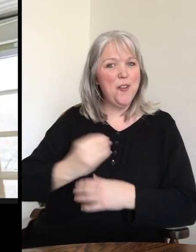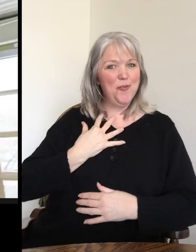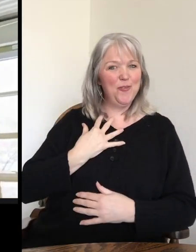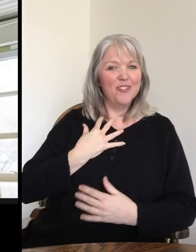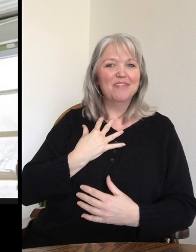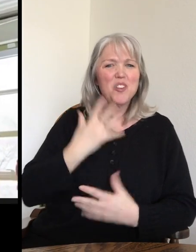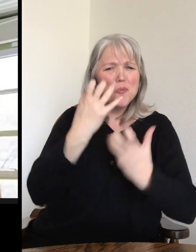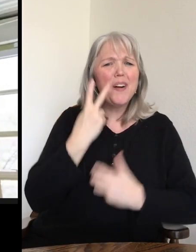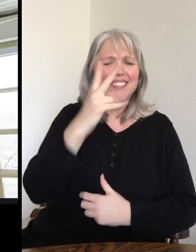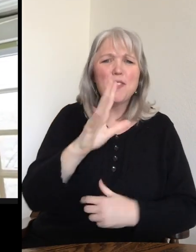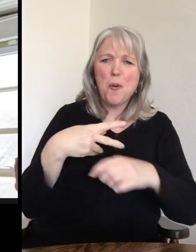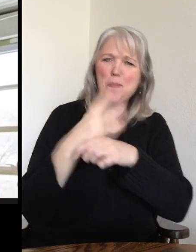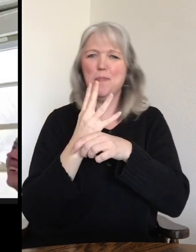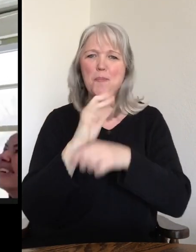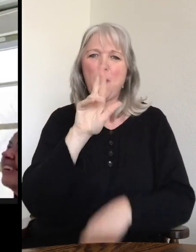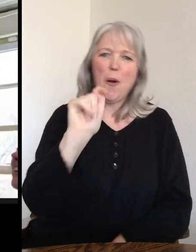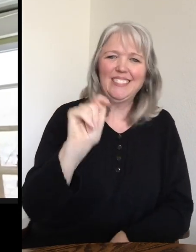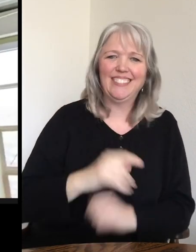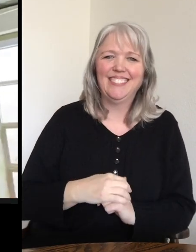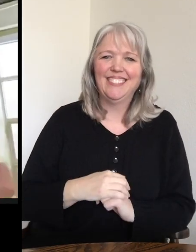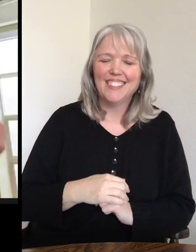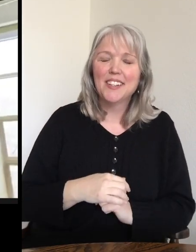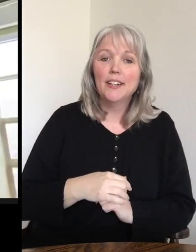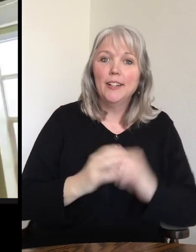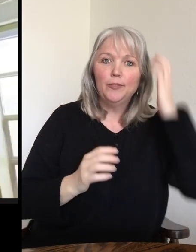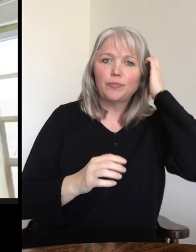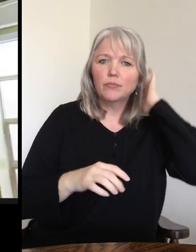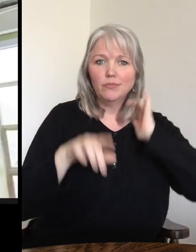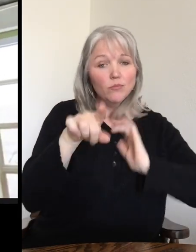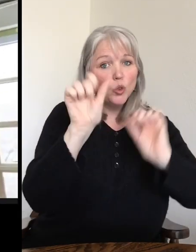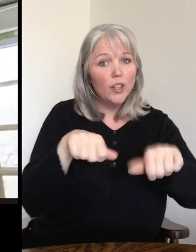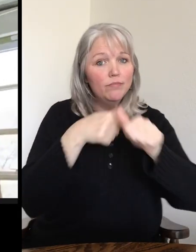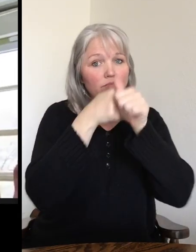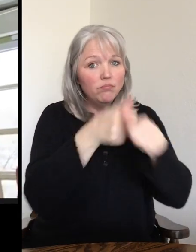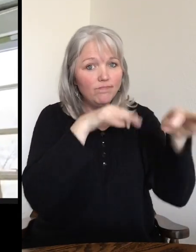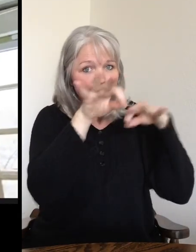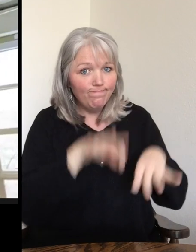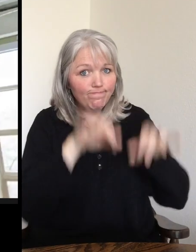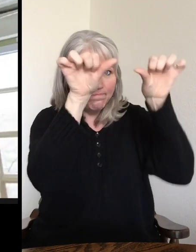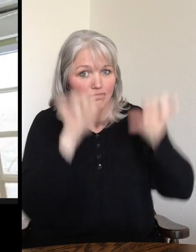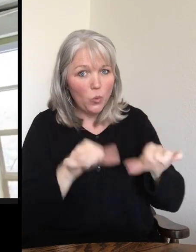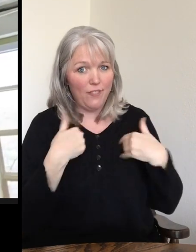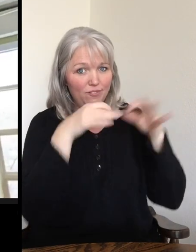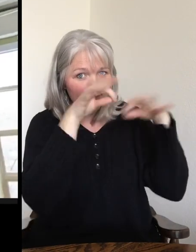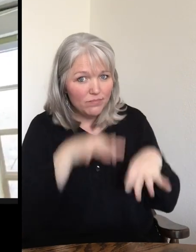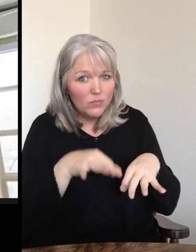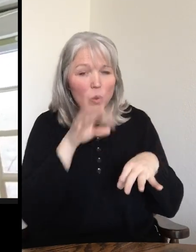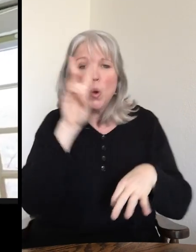we want to see your porcupine art. And you guys can follow the instructions on the post there or